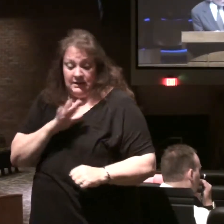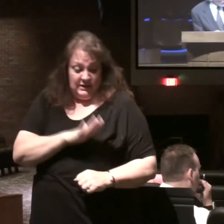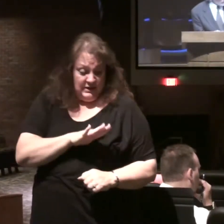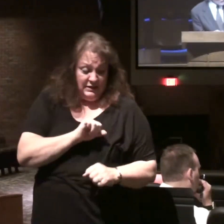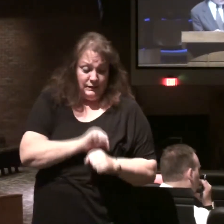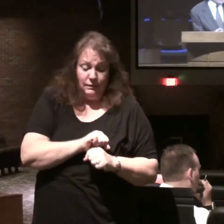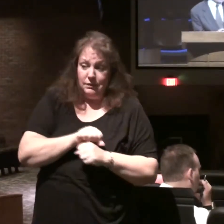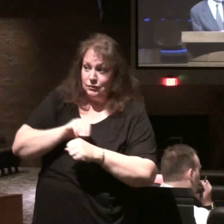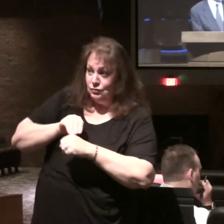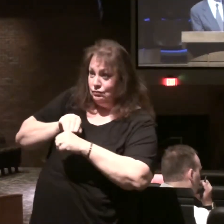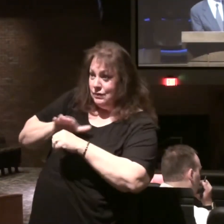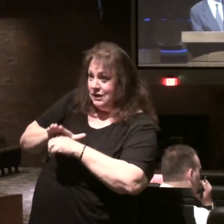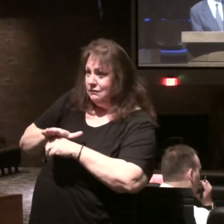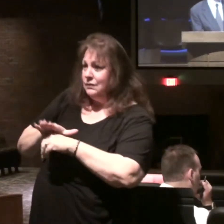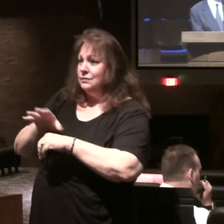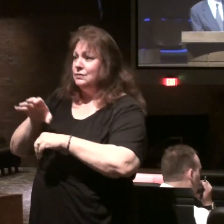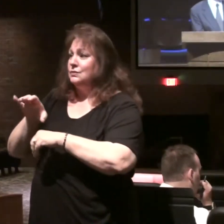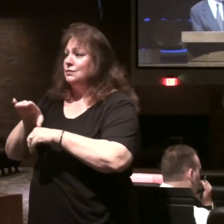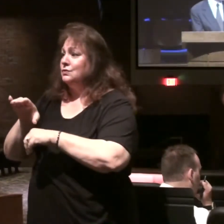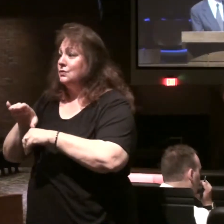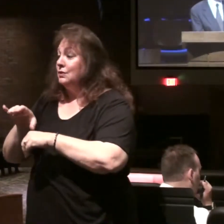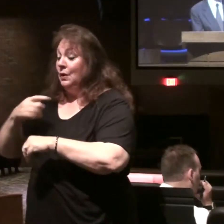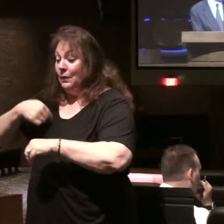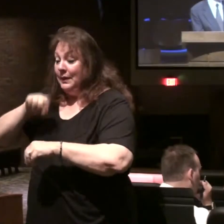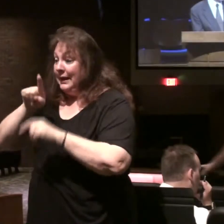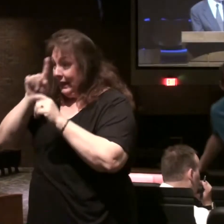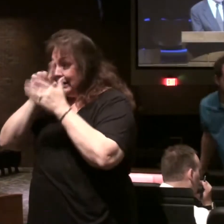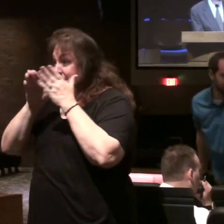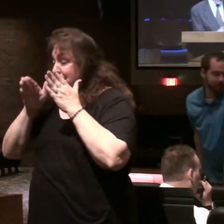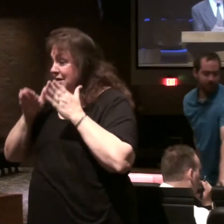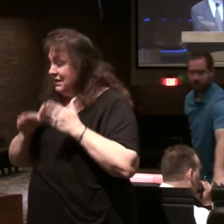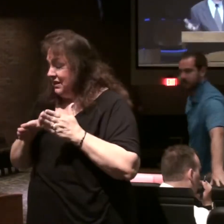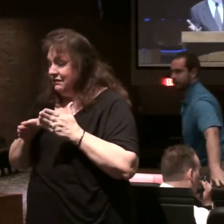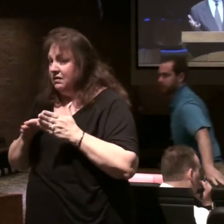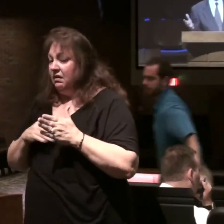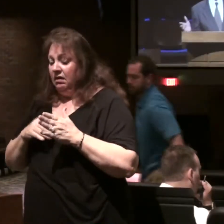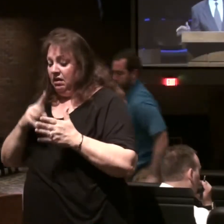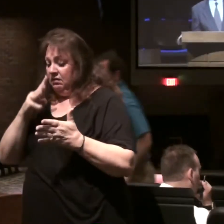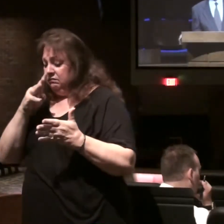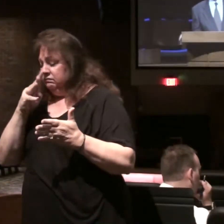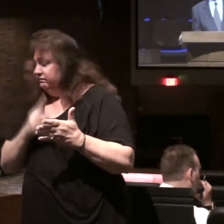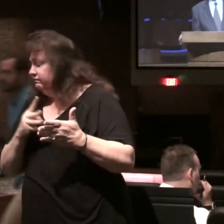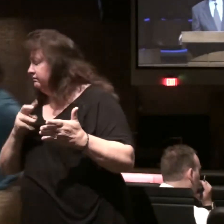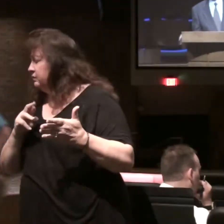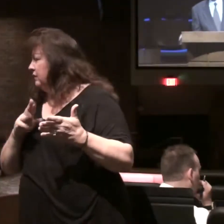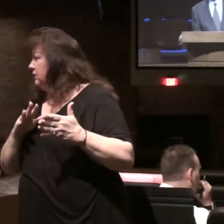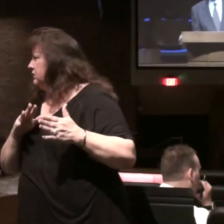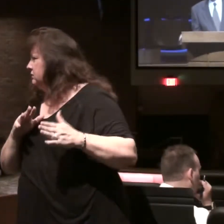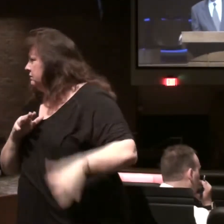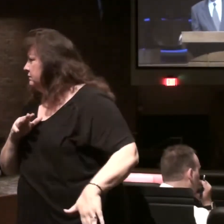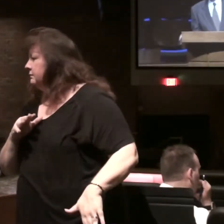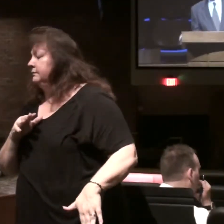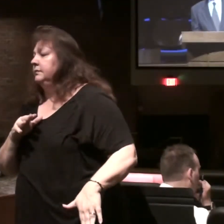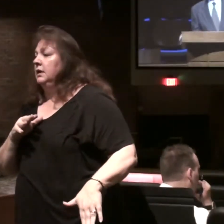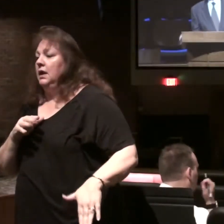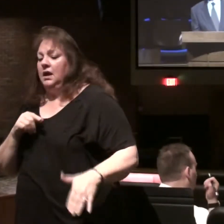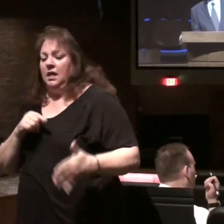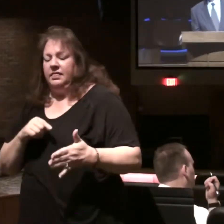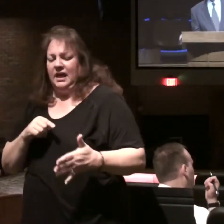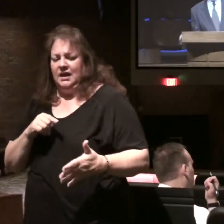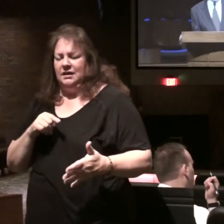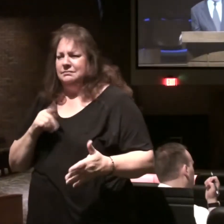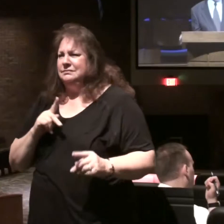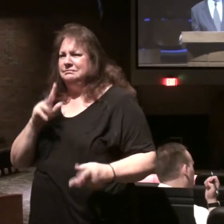influencing the church even believing churches that they ignore the book of revelation or they're